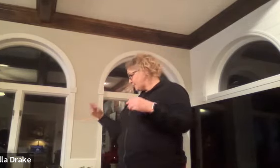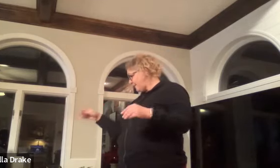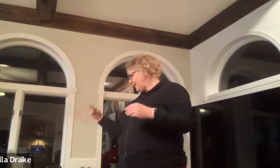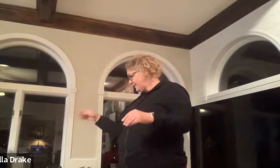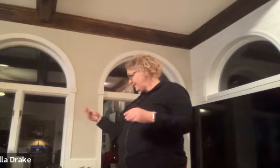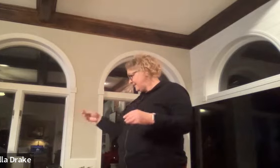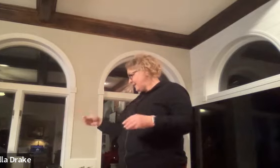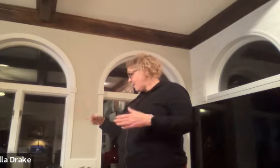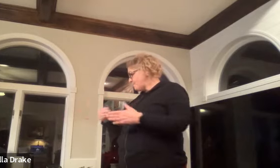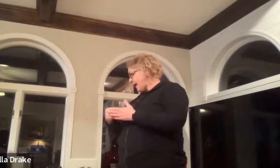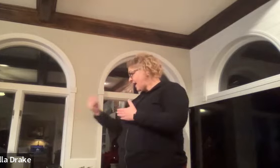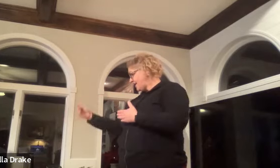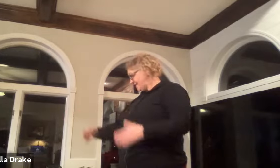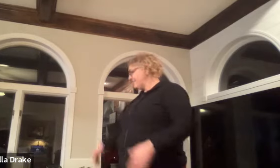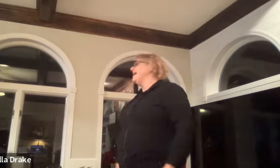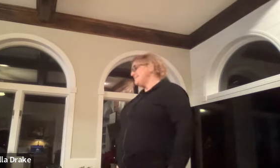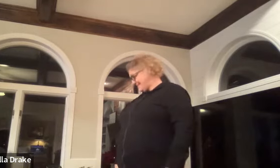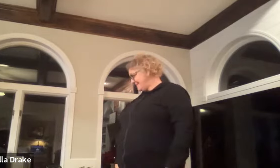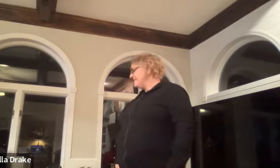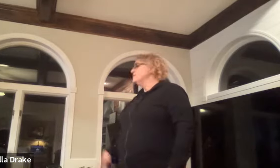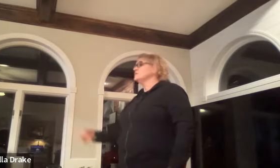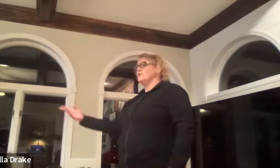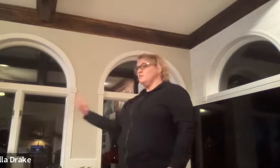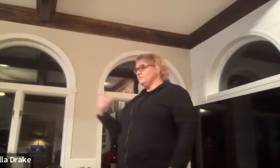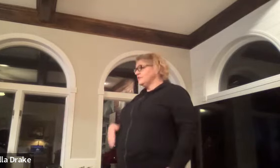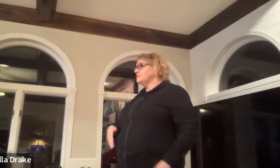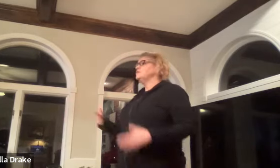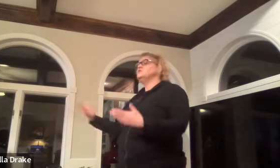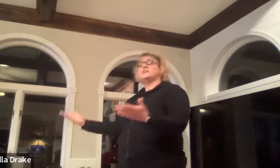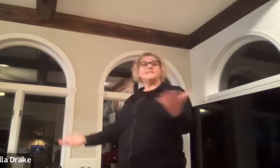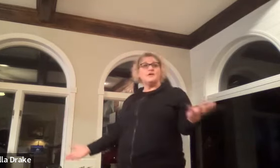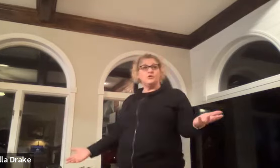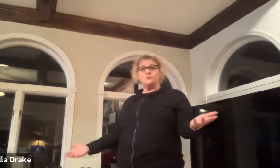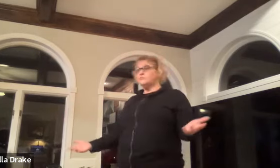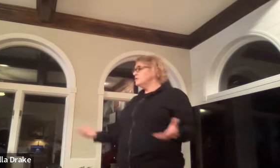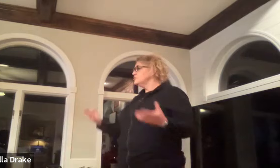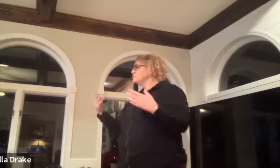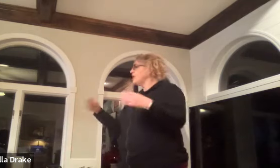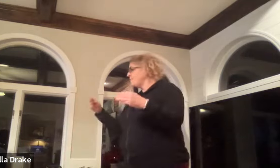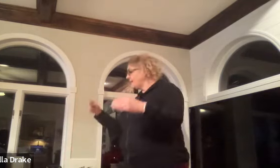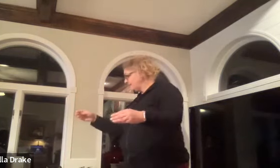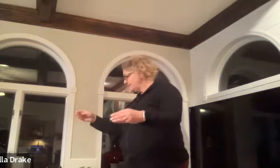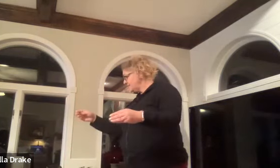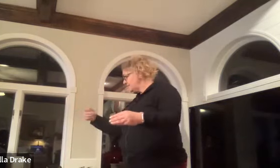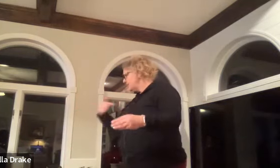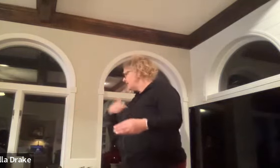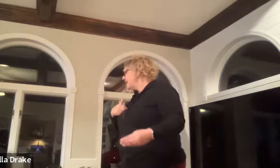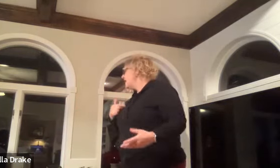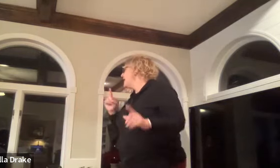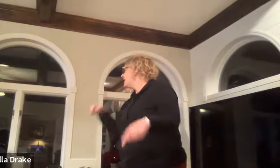shopping and buy yes so she can tell you i i